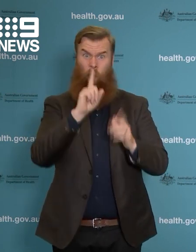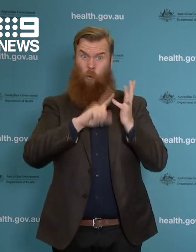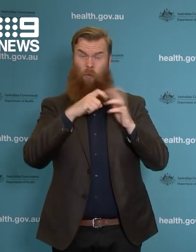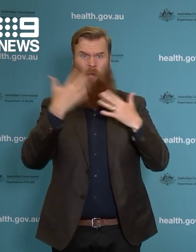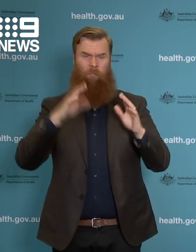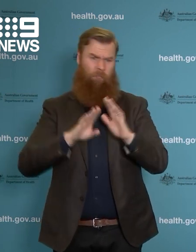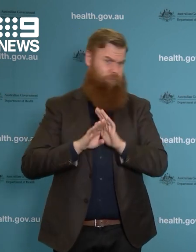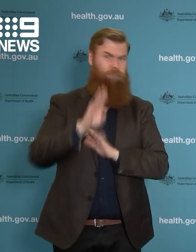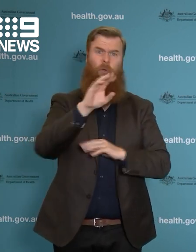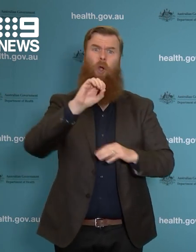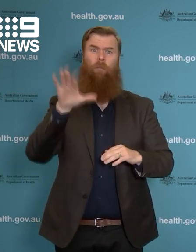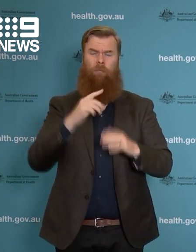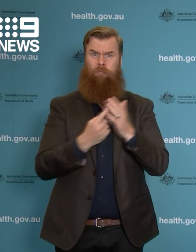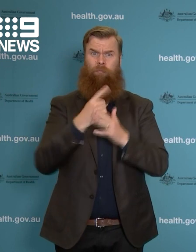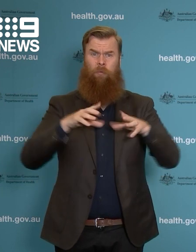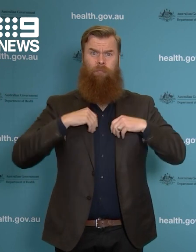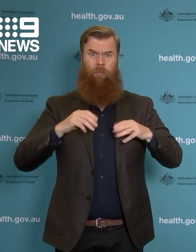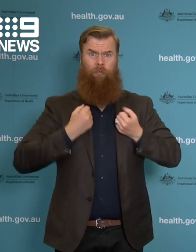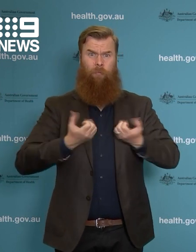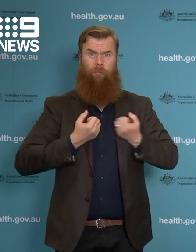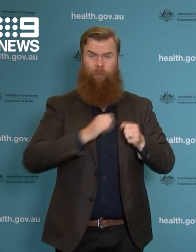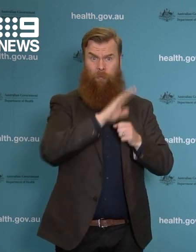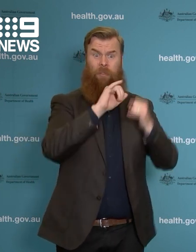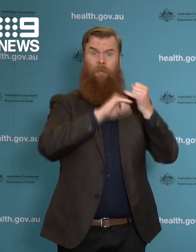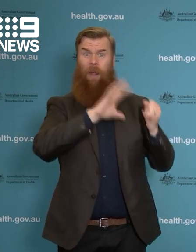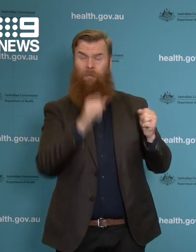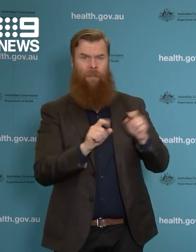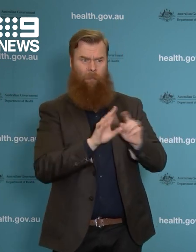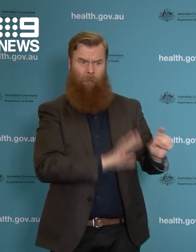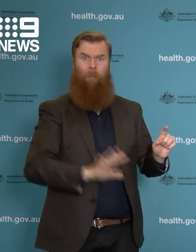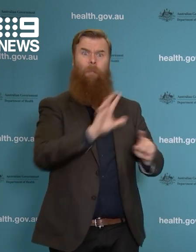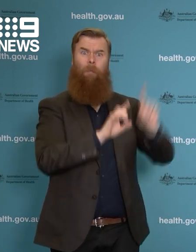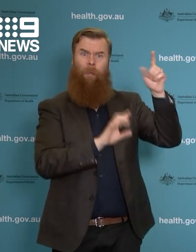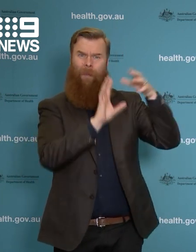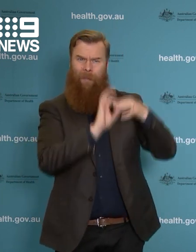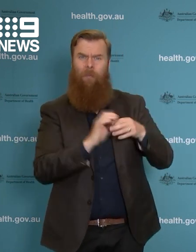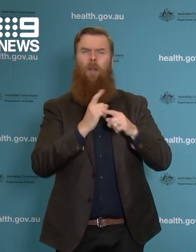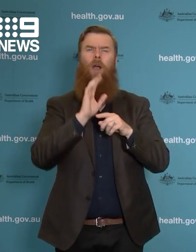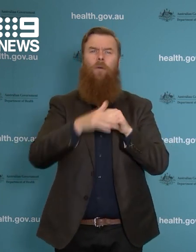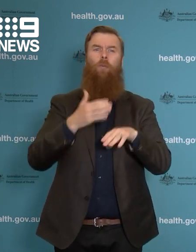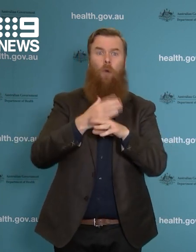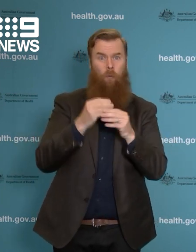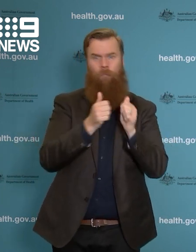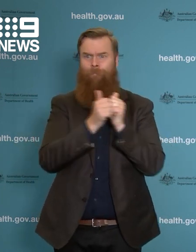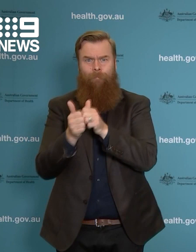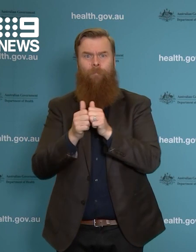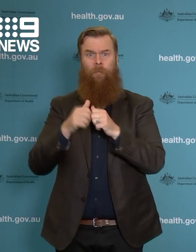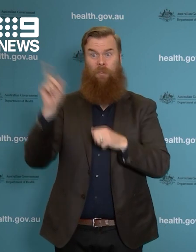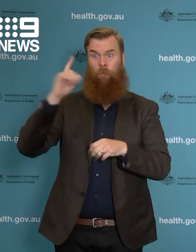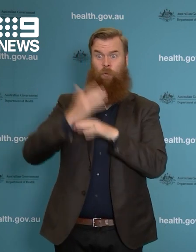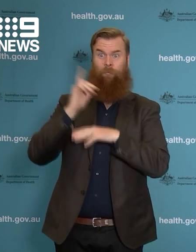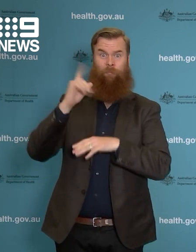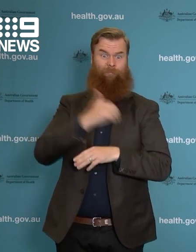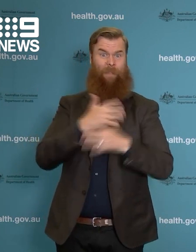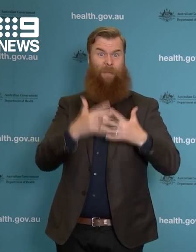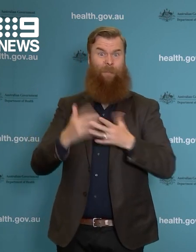but also from South Africa, where we have very close links. This morning I spoke to colleagues in the US, and we talked about